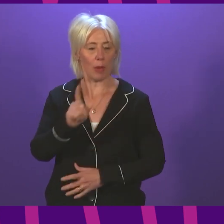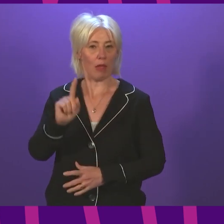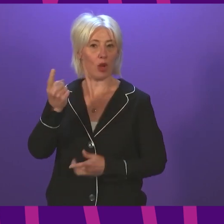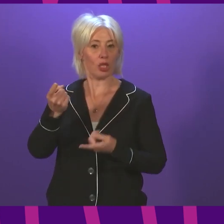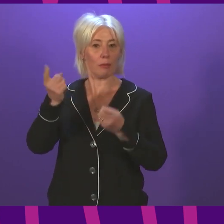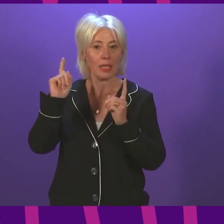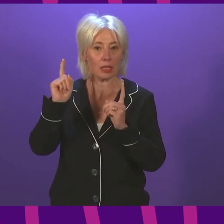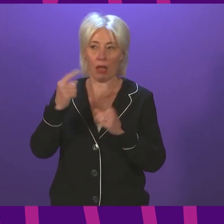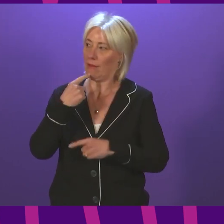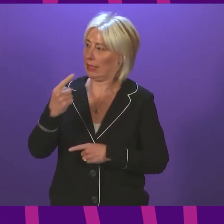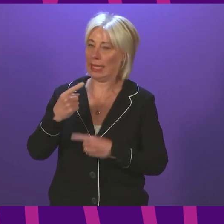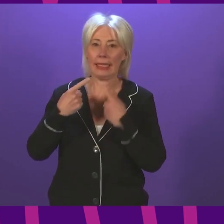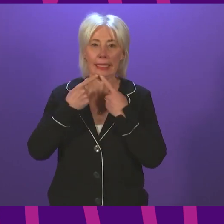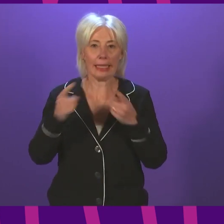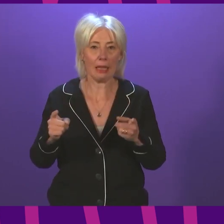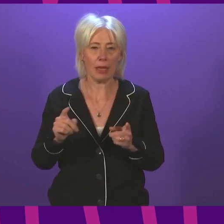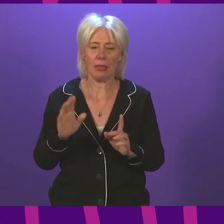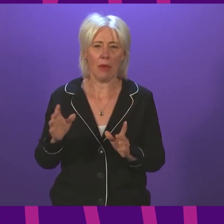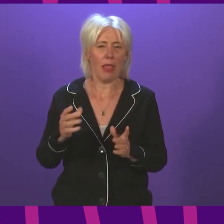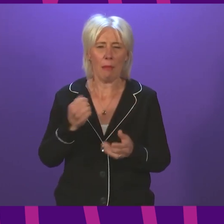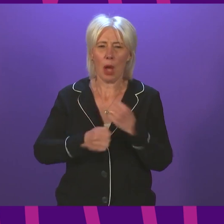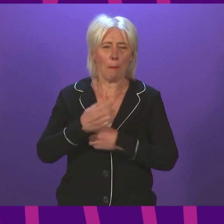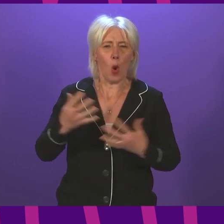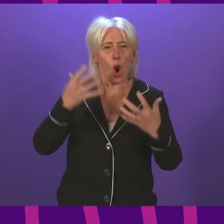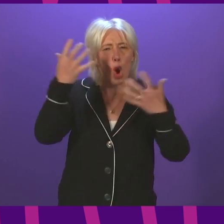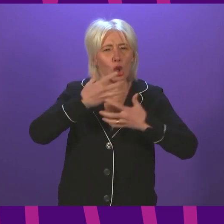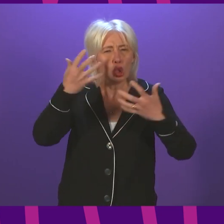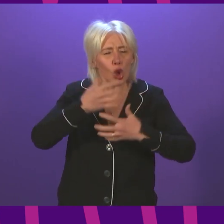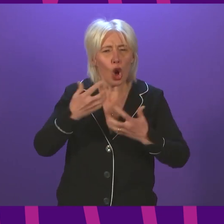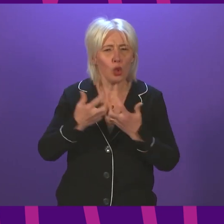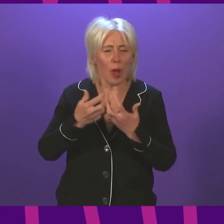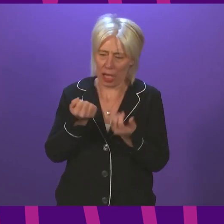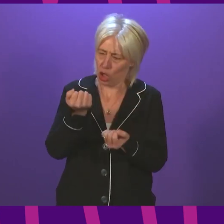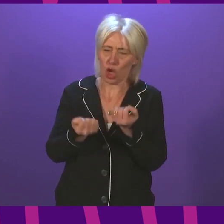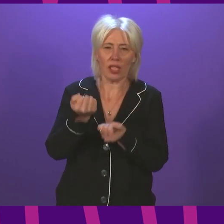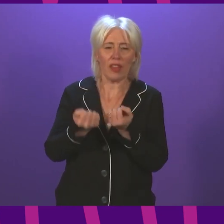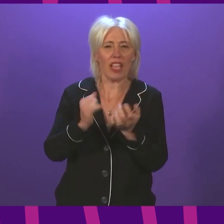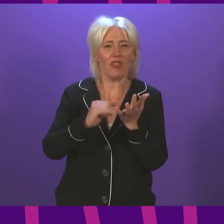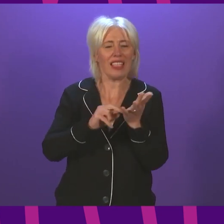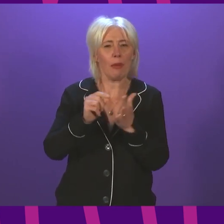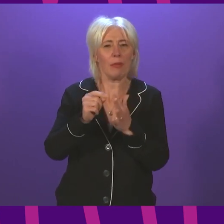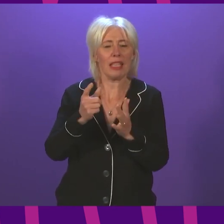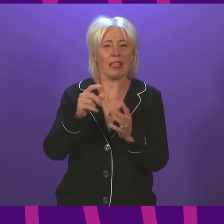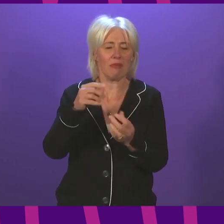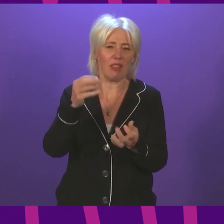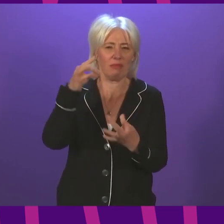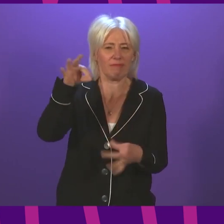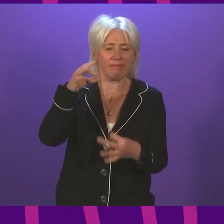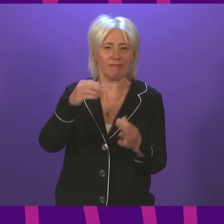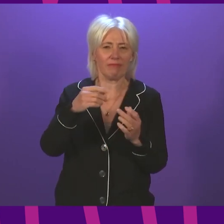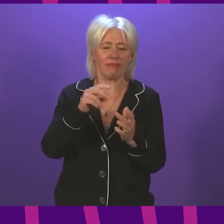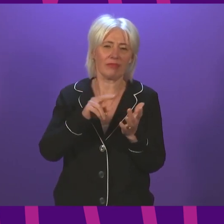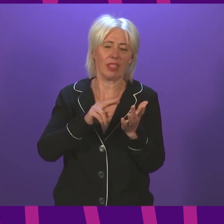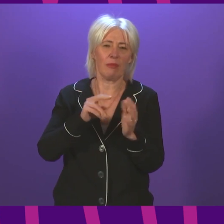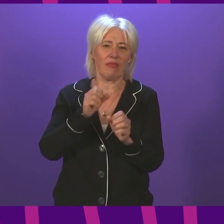has announced in her statement raises even more questions about the justification for the SNP's vaccine passport scheme a